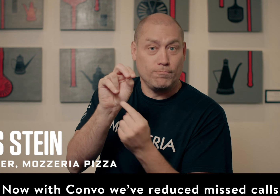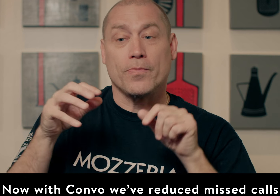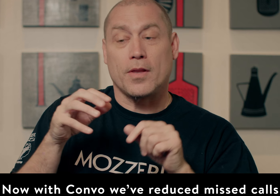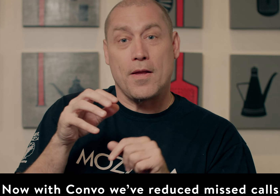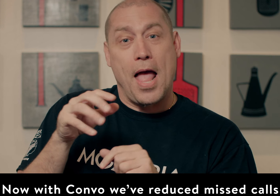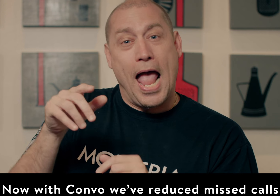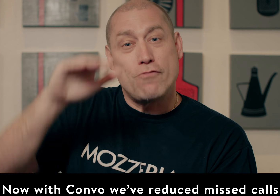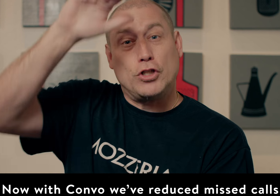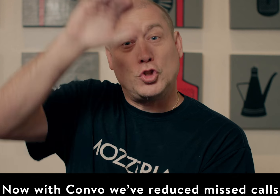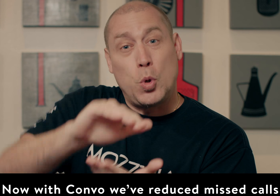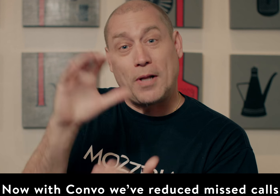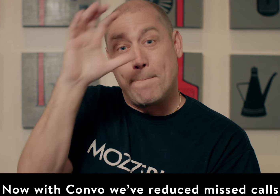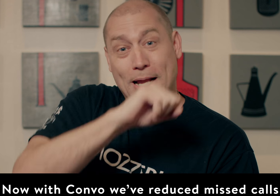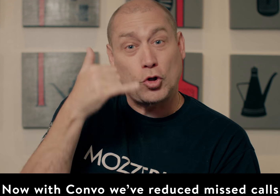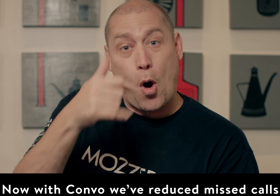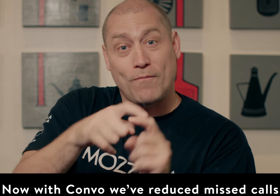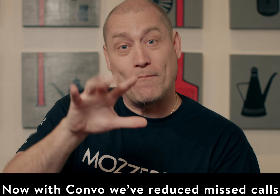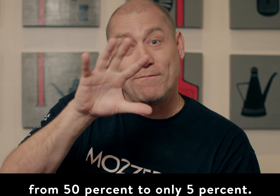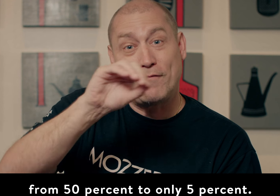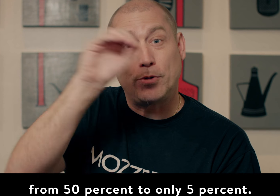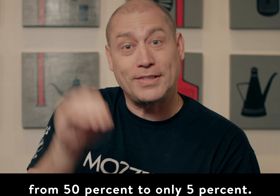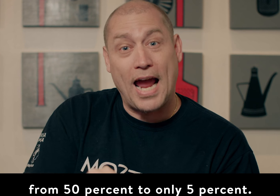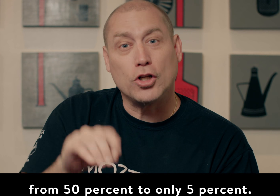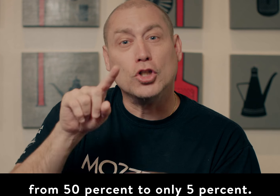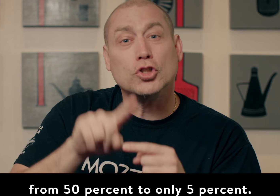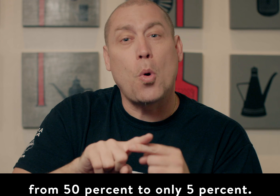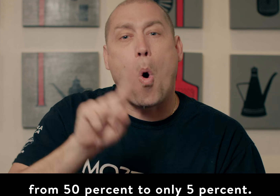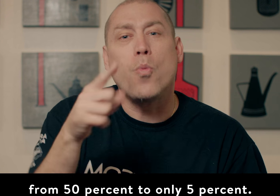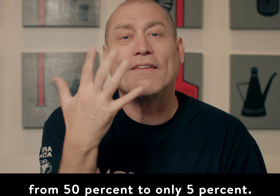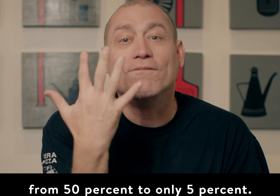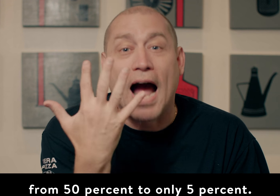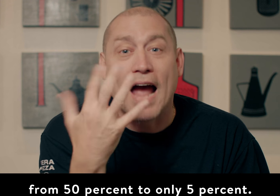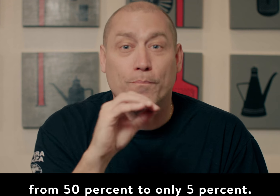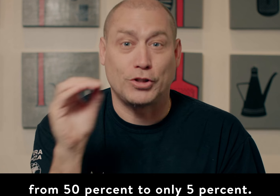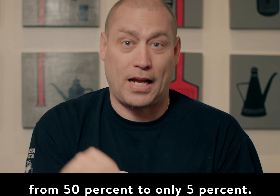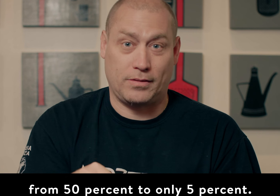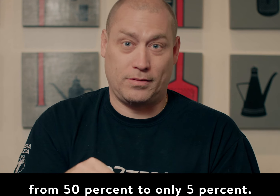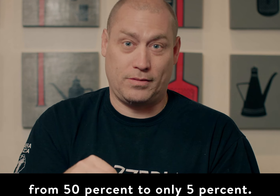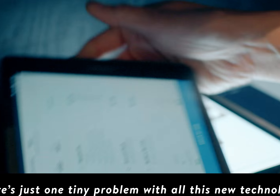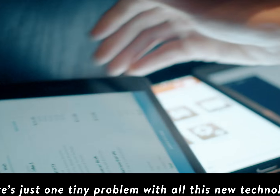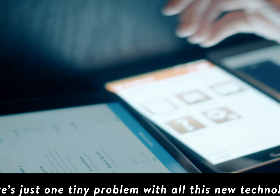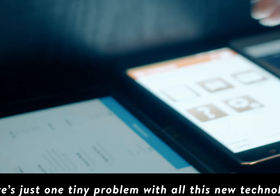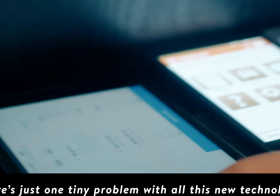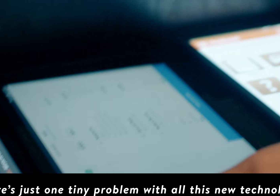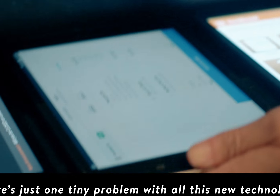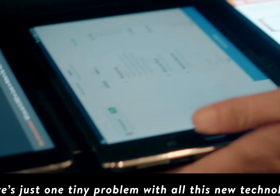we've reduced missed calls from 50% to only 5%. There's just one